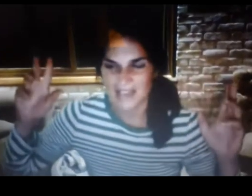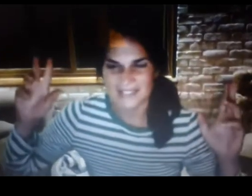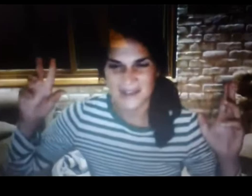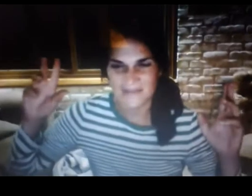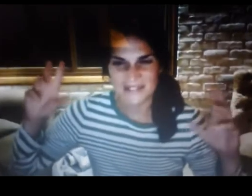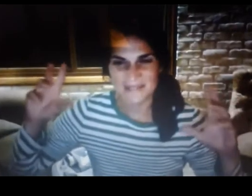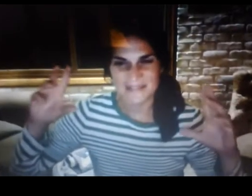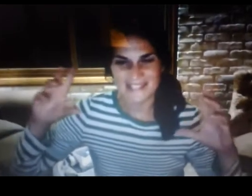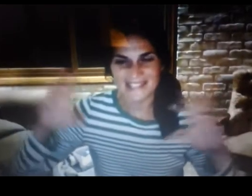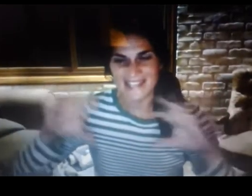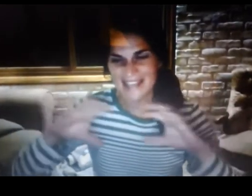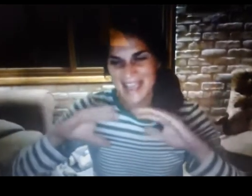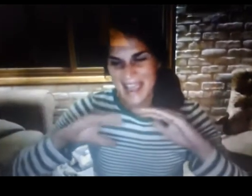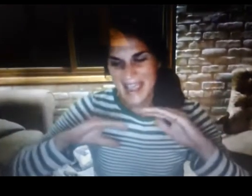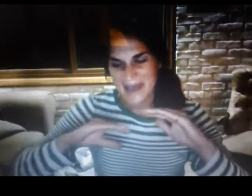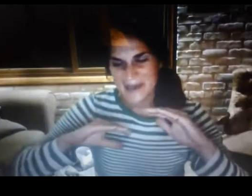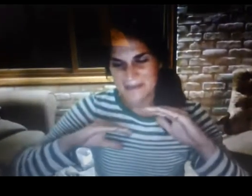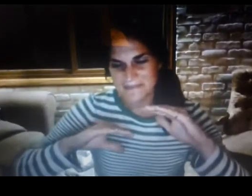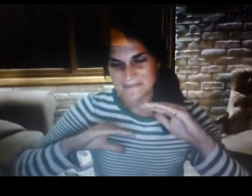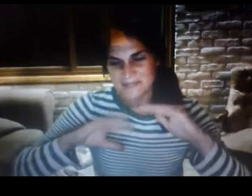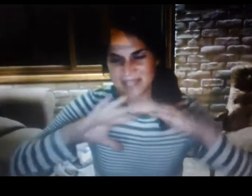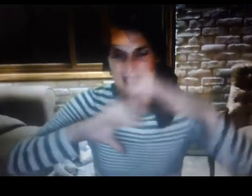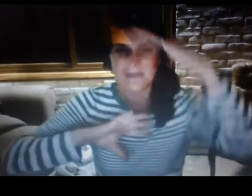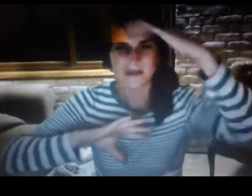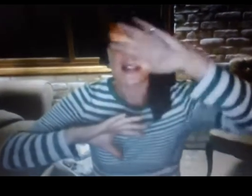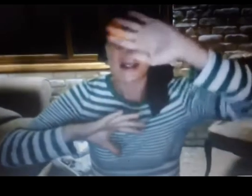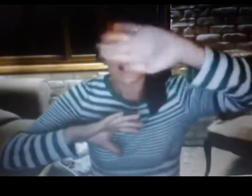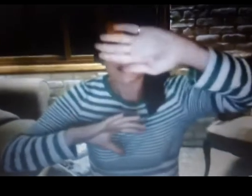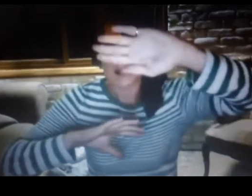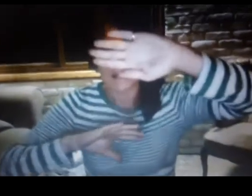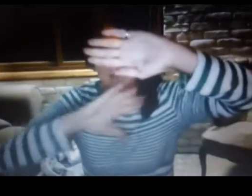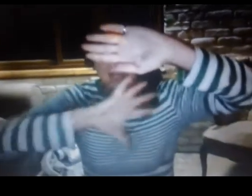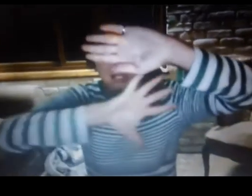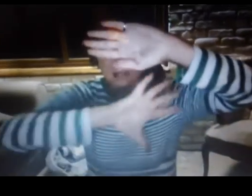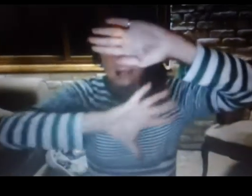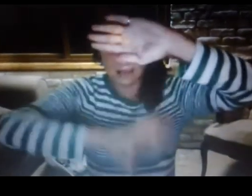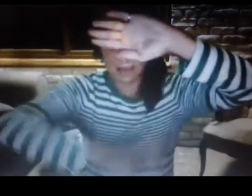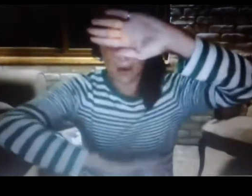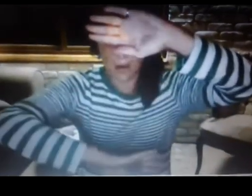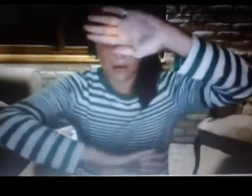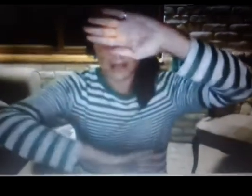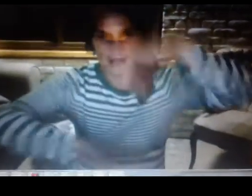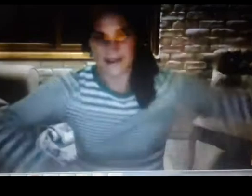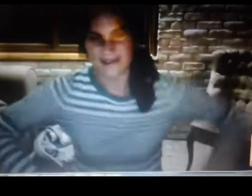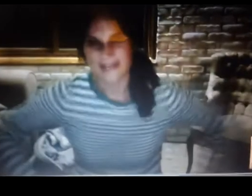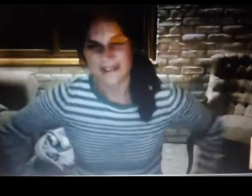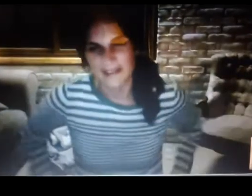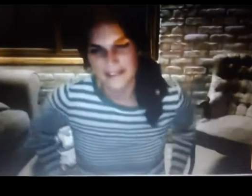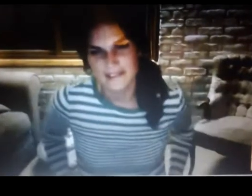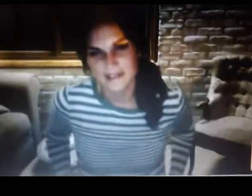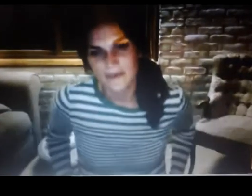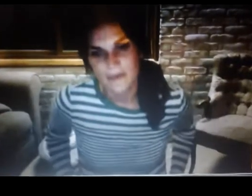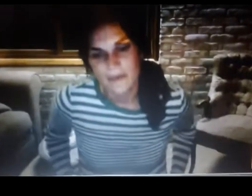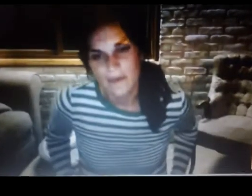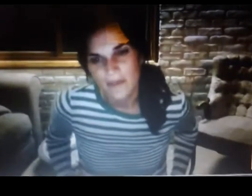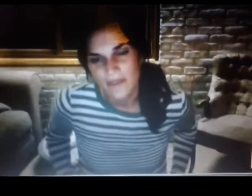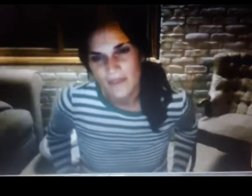love or something like that oh great so they can put it in their house i'll have that picture and then the pole right here how about about to give them a little painting too